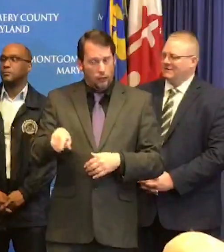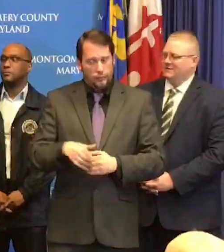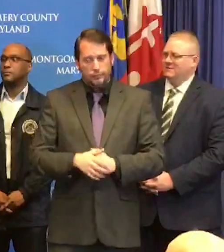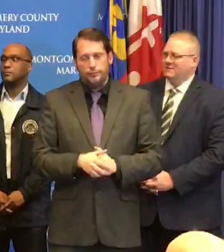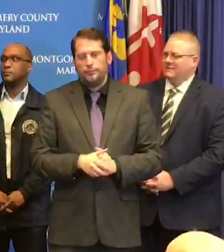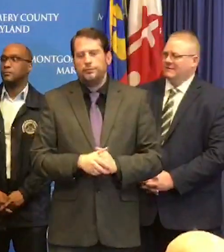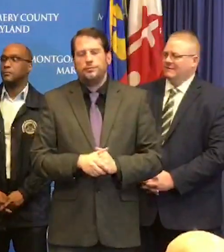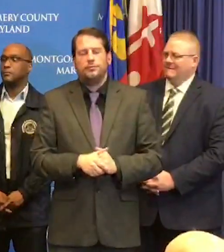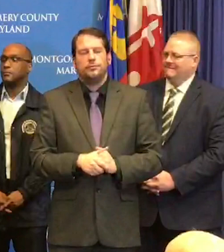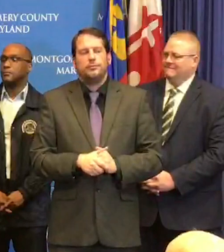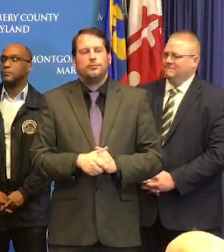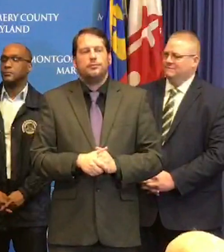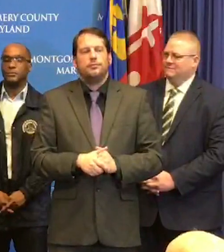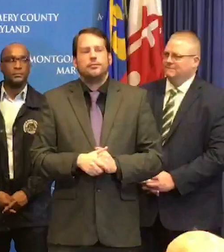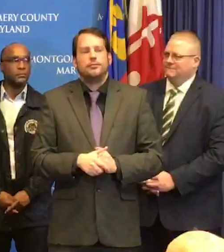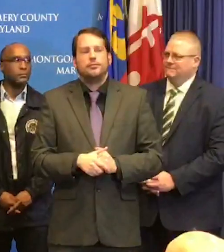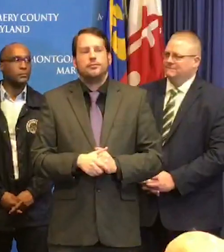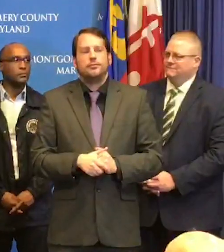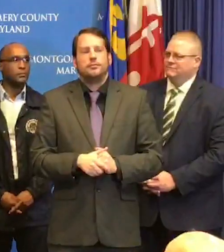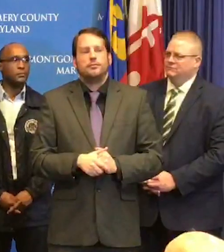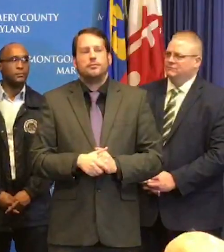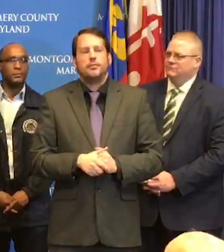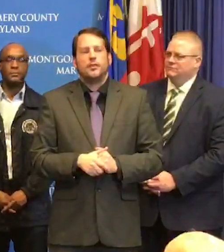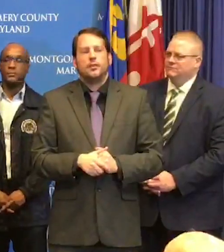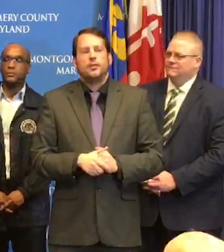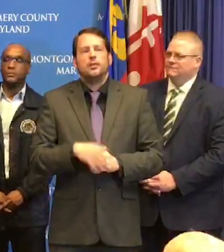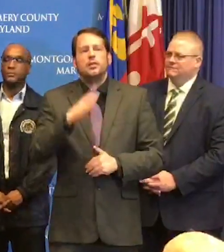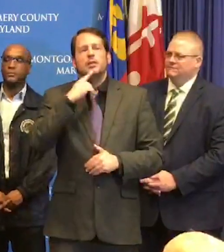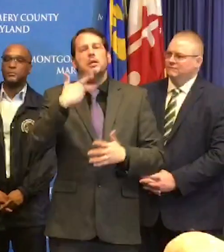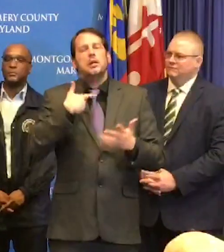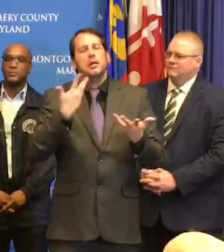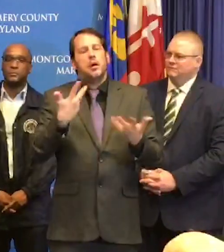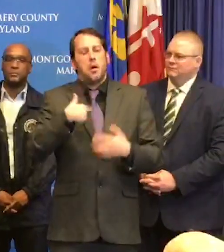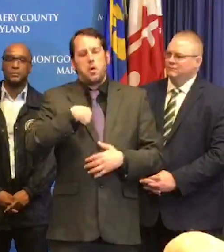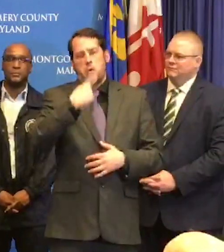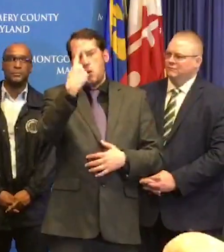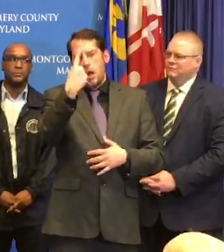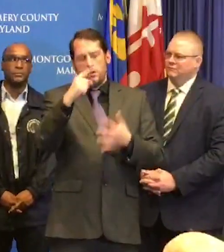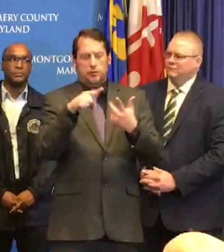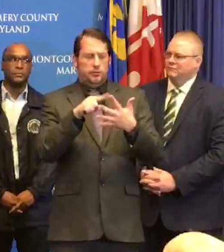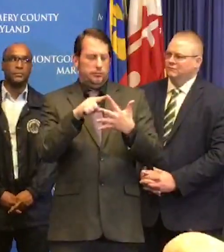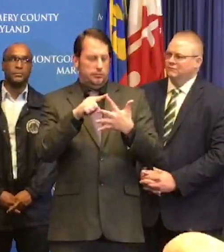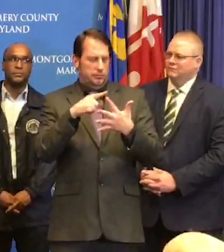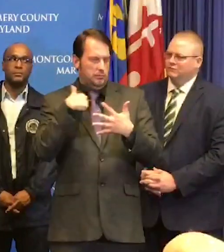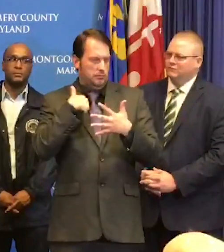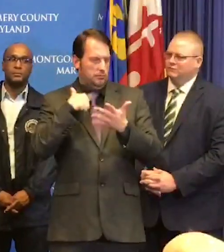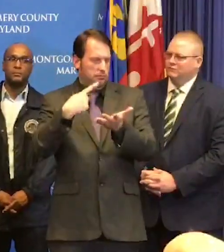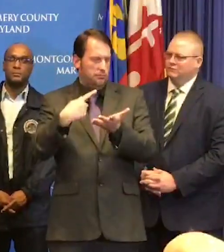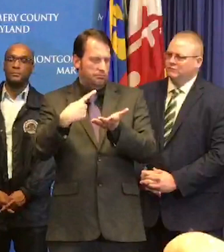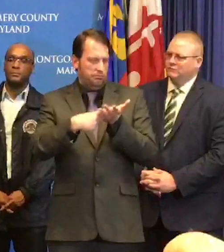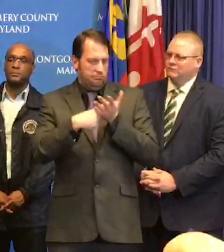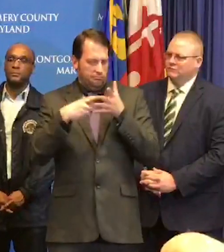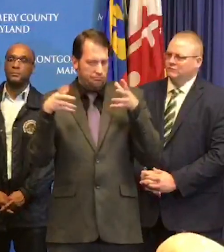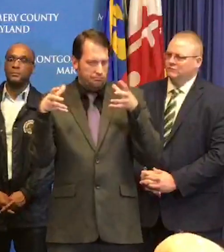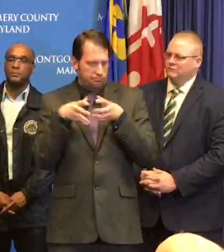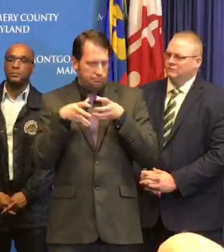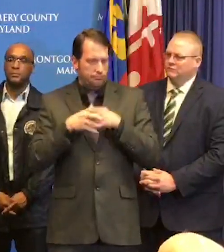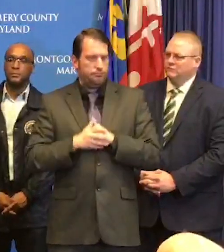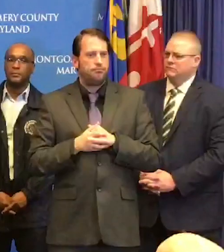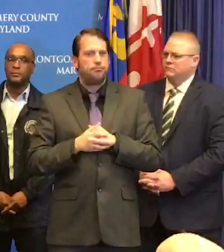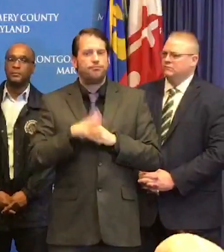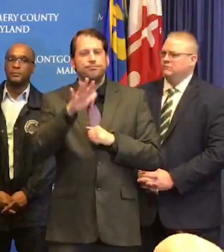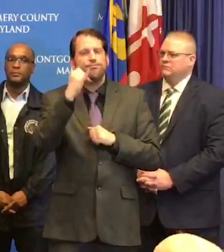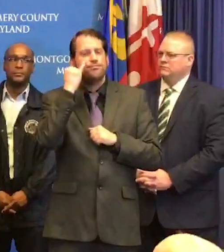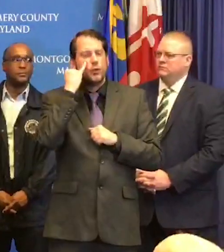I guess, you know, one thing we've talked a little bit about is congregating in places, you know, for example, if all the kids go to the mall.